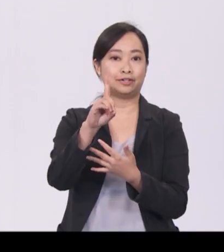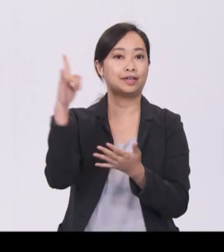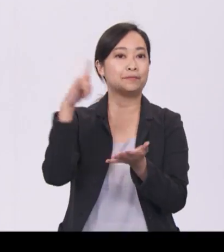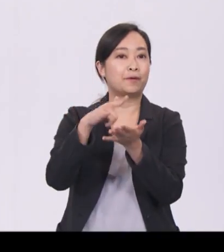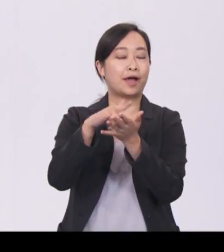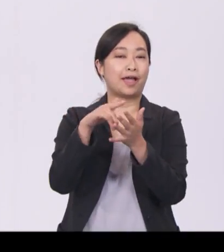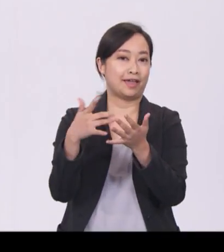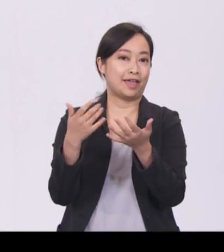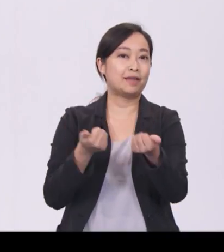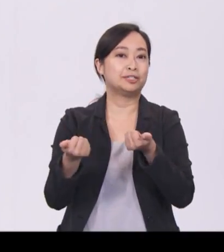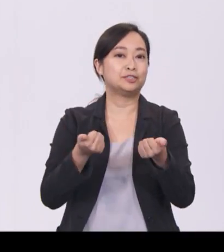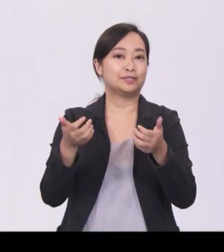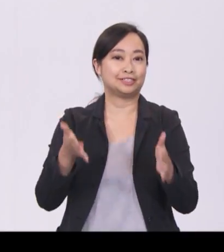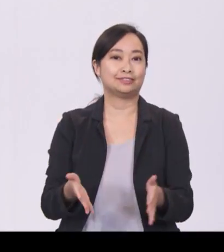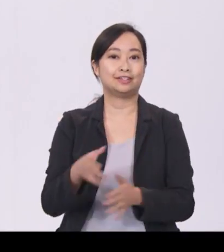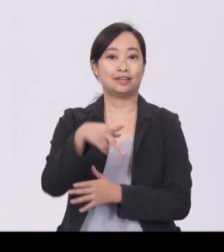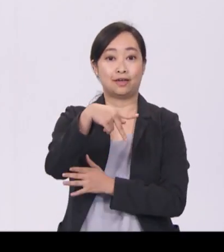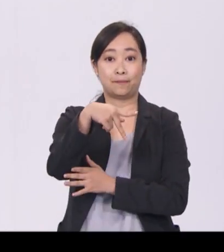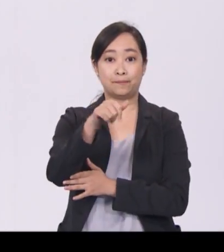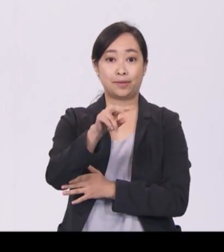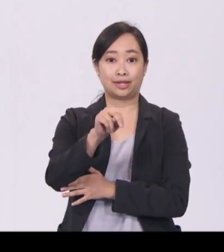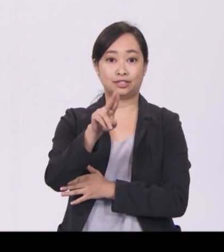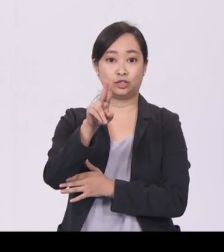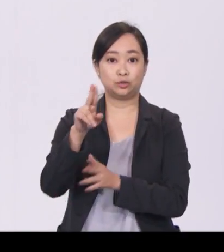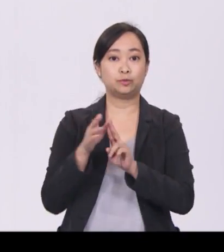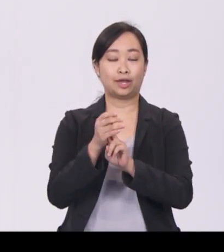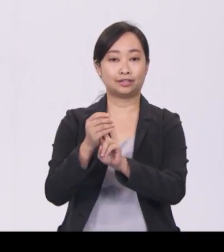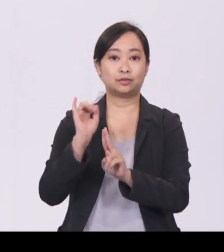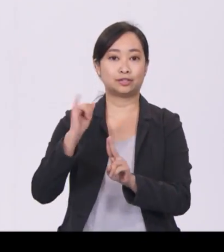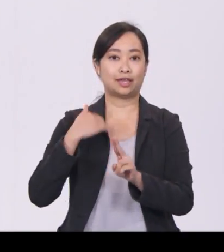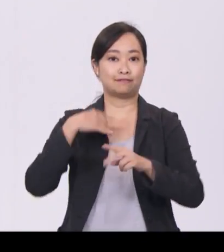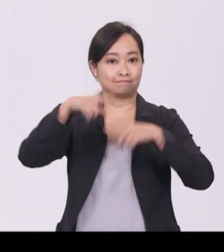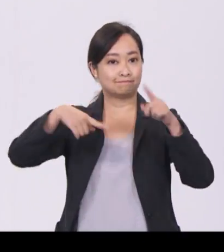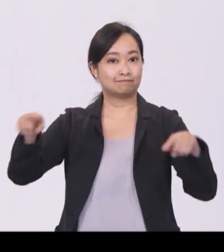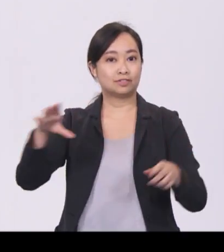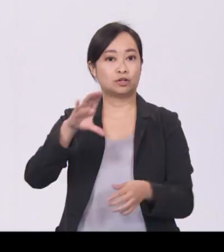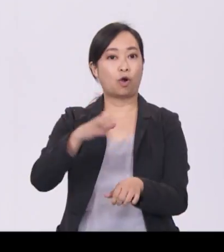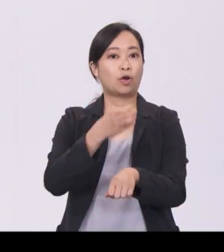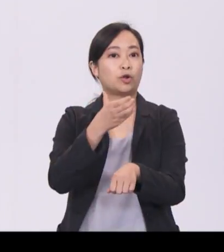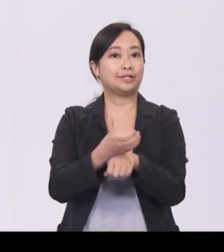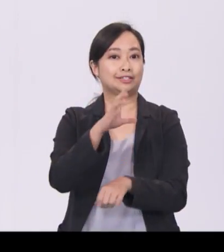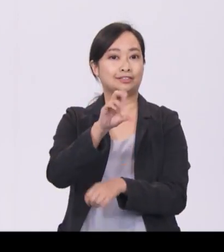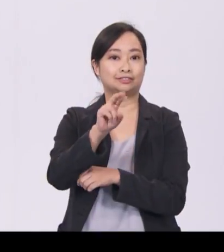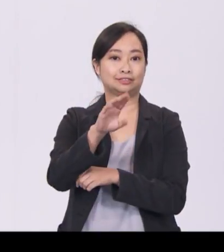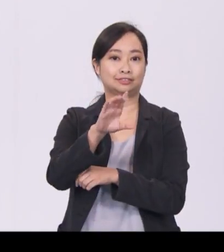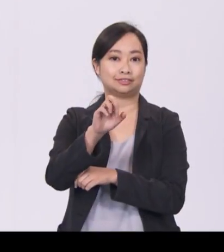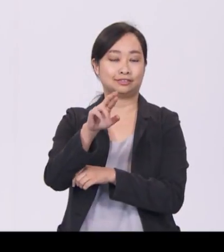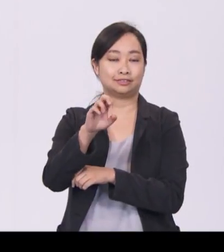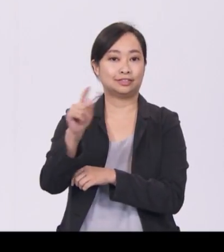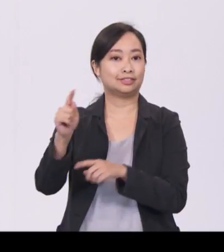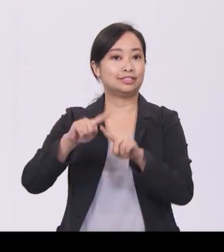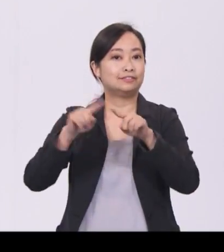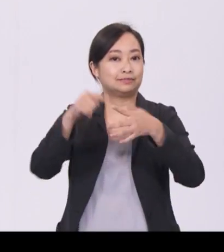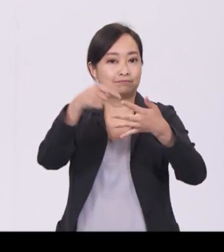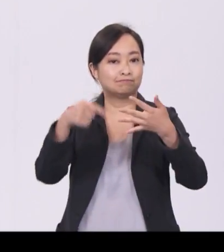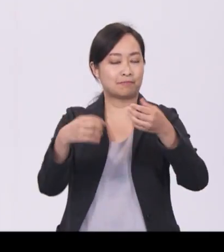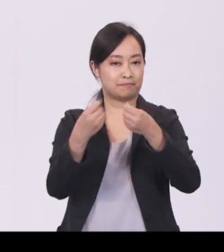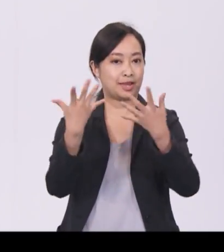Penn United also has a range of concrete varieties catering to different specifications, including one that shields against